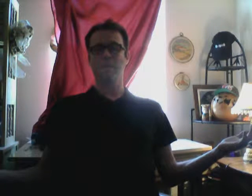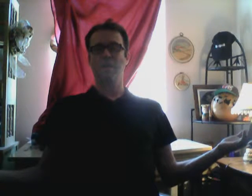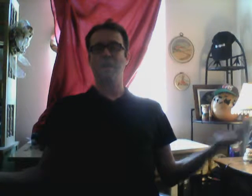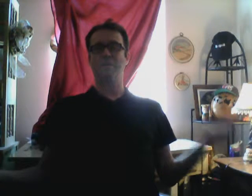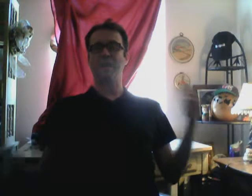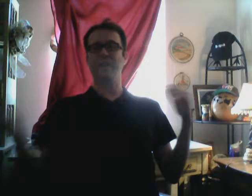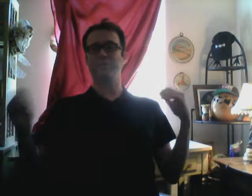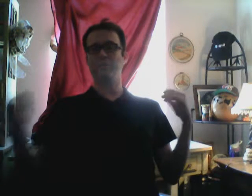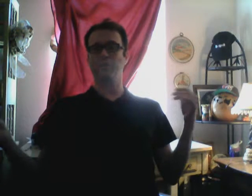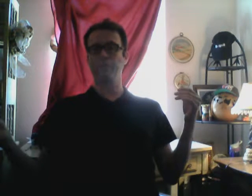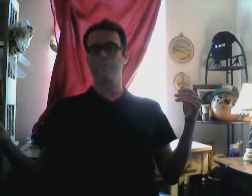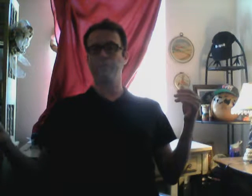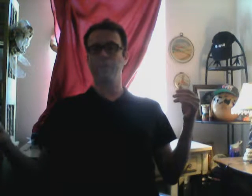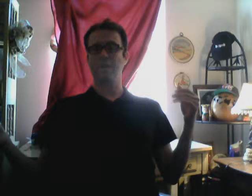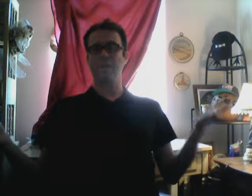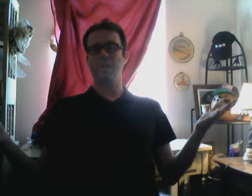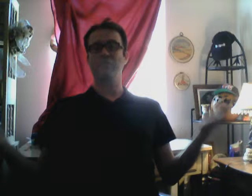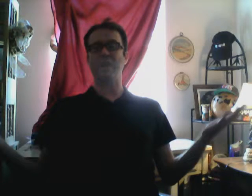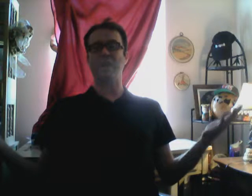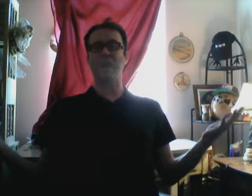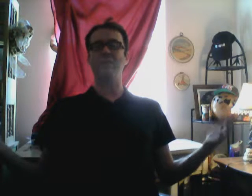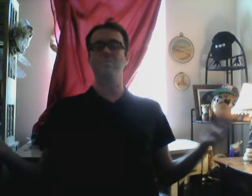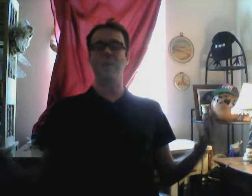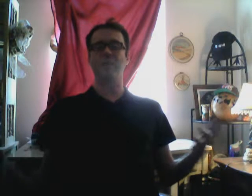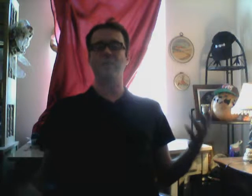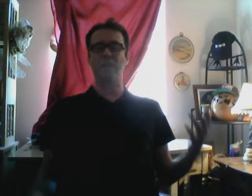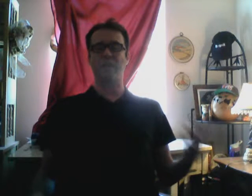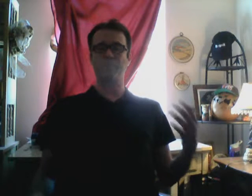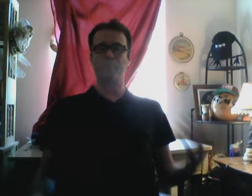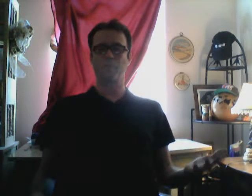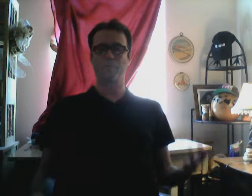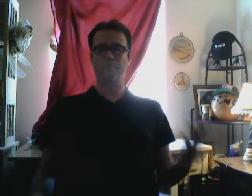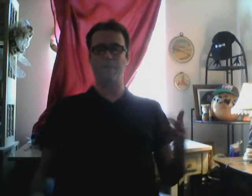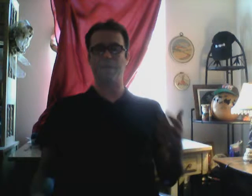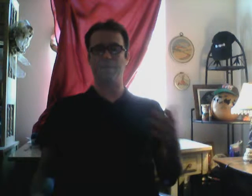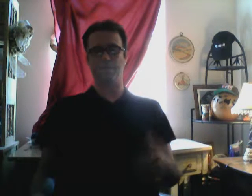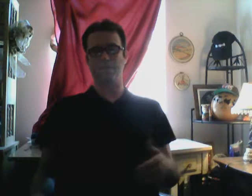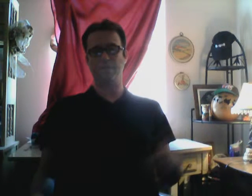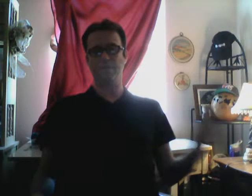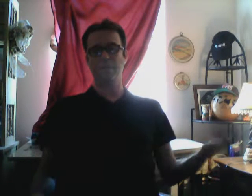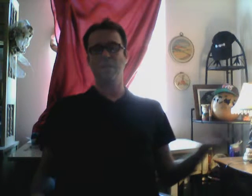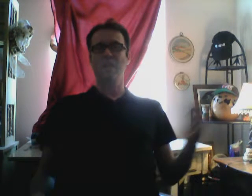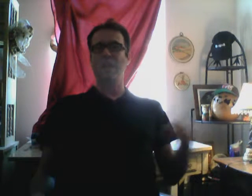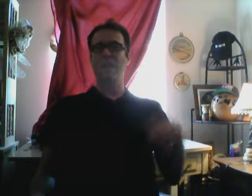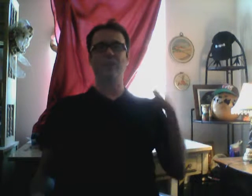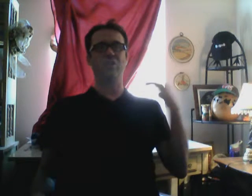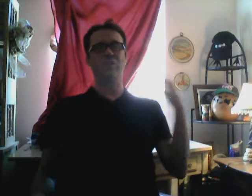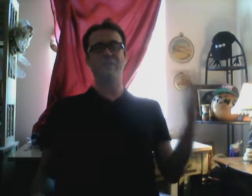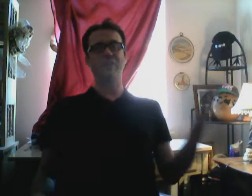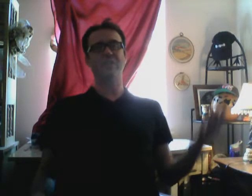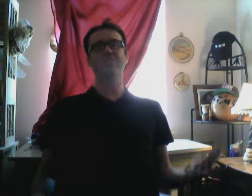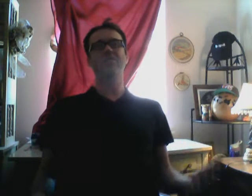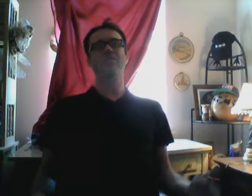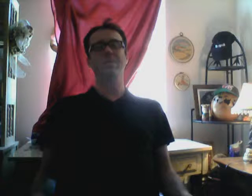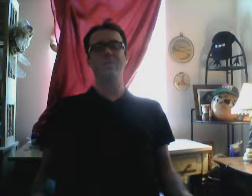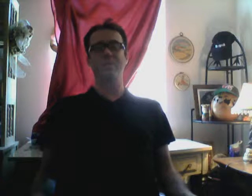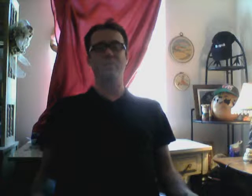if I had proof, you know, I am not allowed to prove my feelings. And there, I've got so many, I mean, it